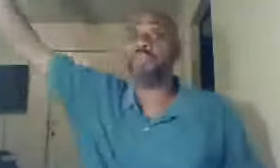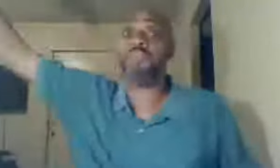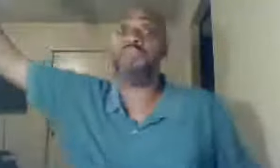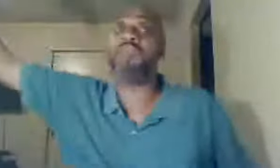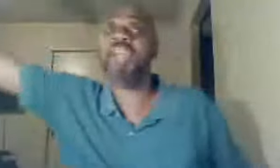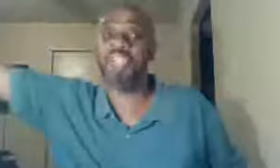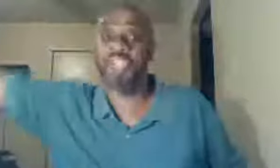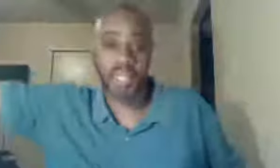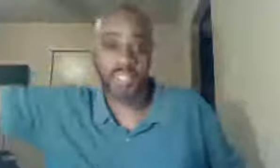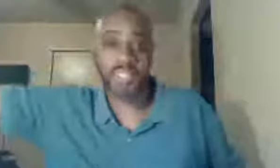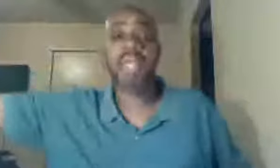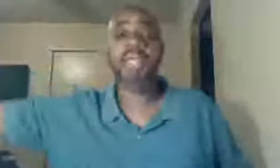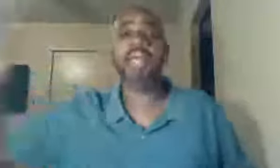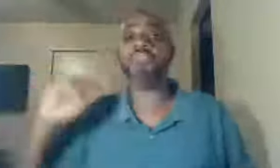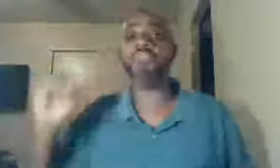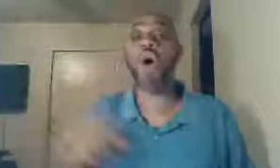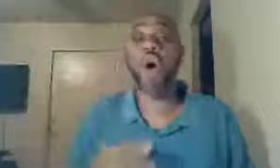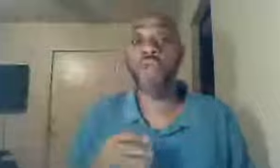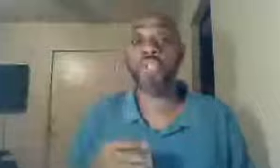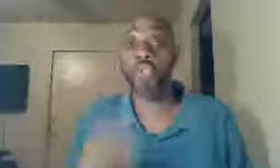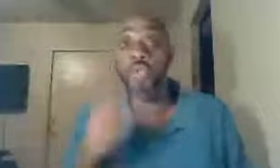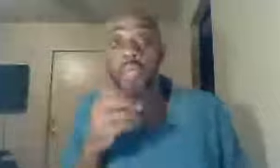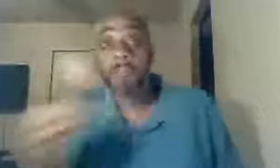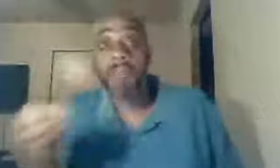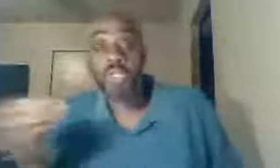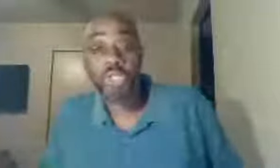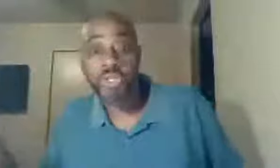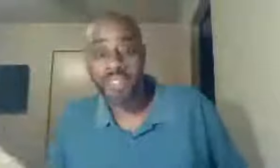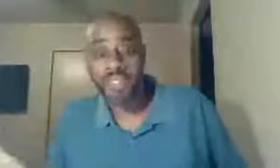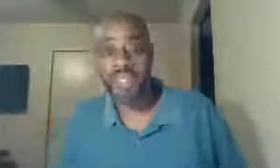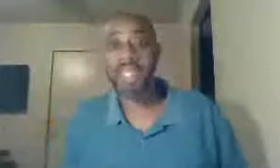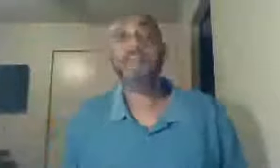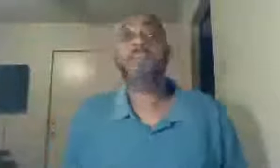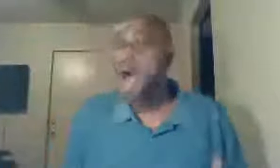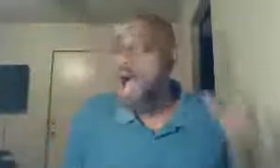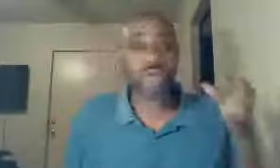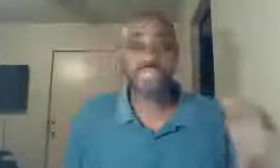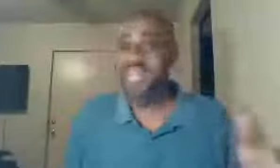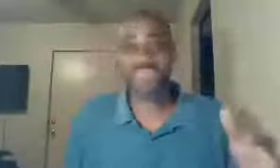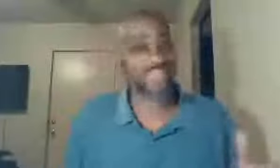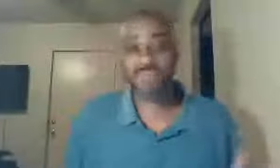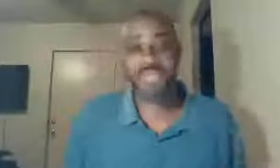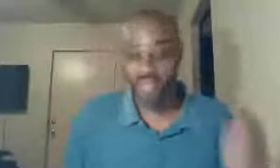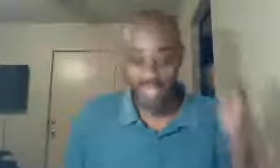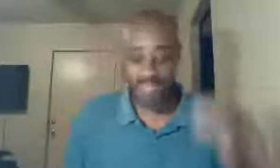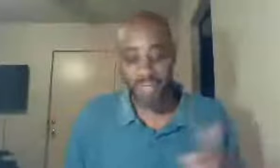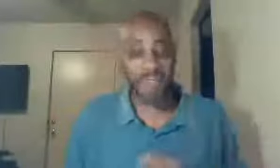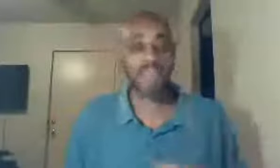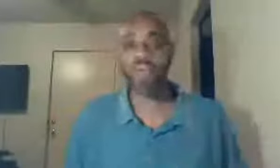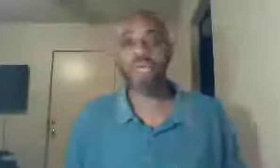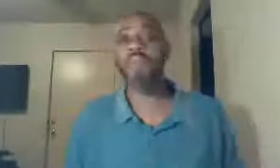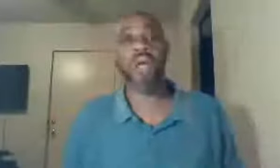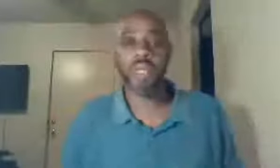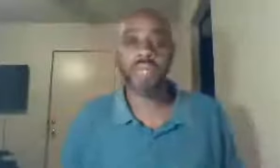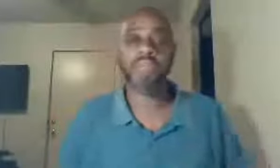perfection, let us go on, to maturity, Paul says himself, even in my notes, I'm working on this,